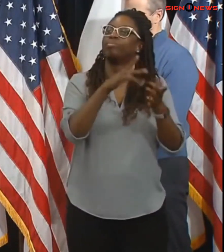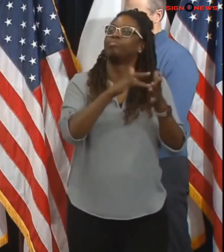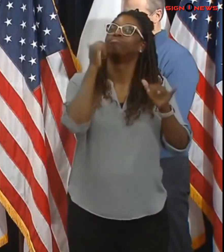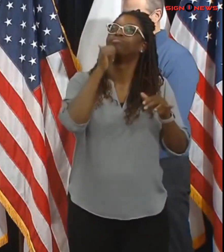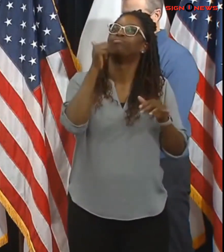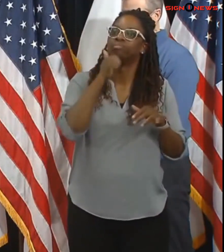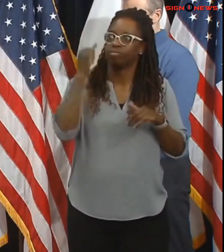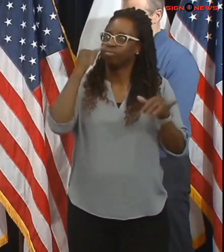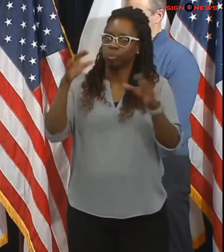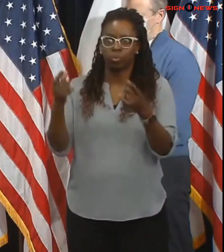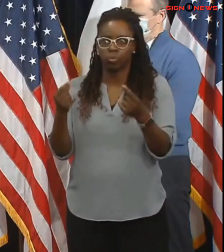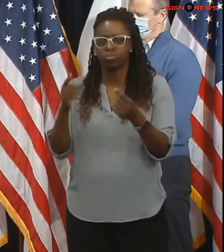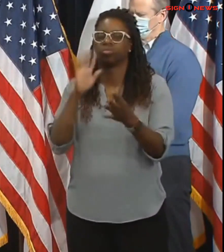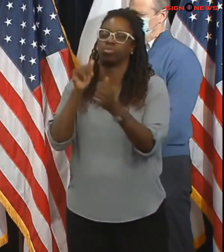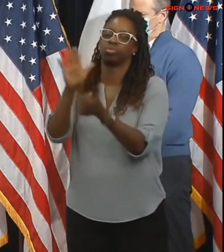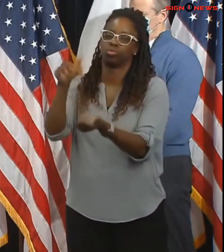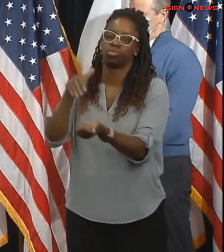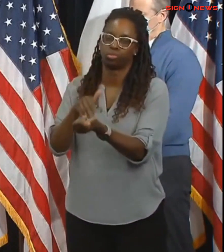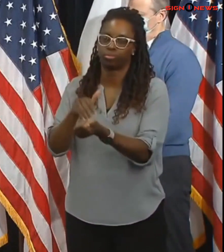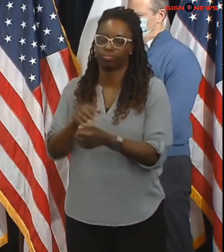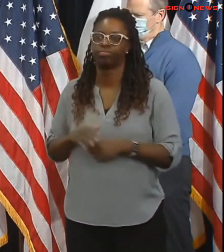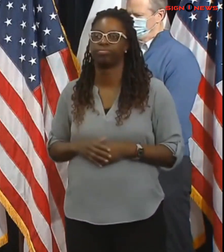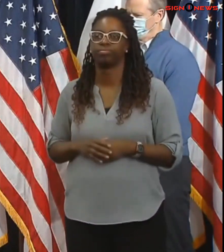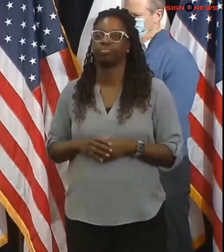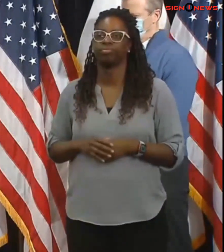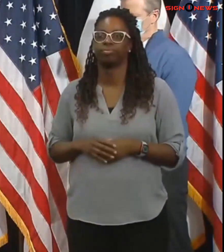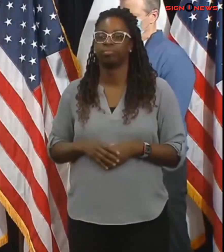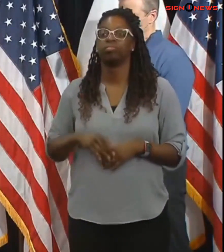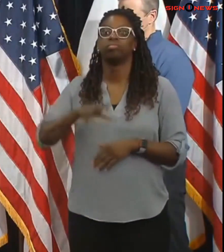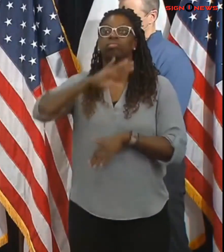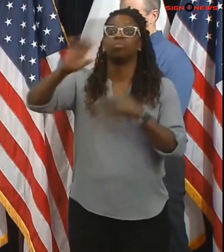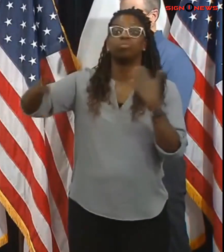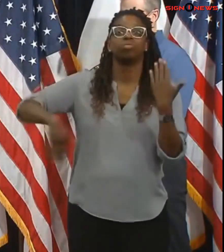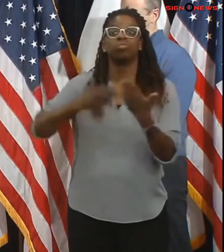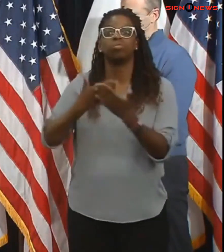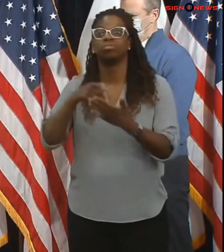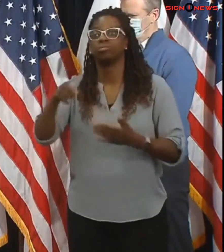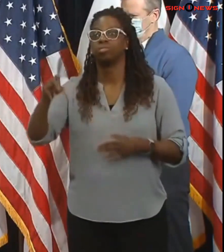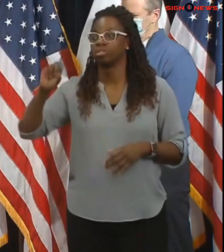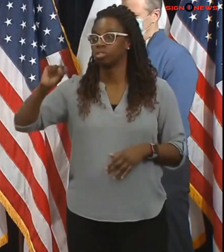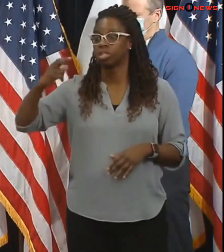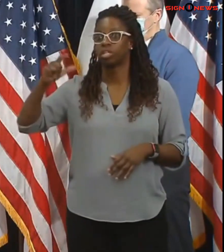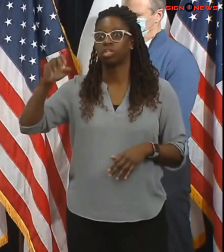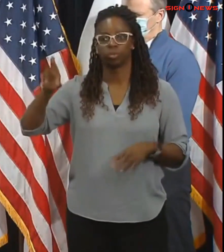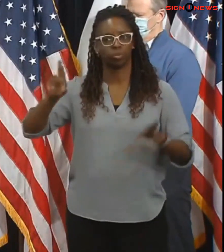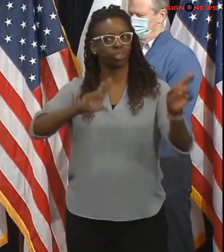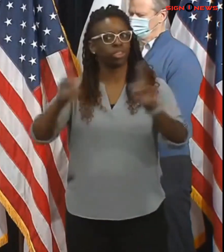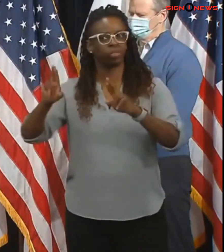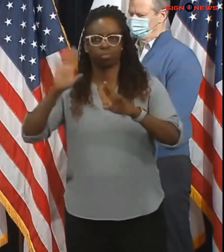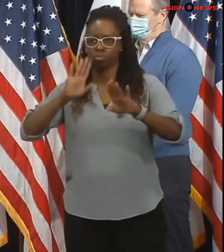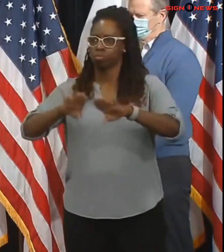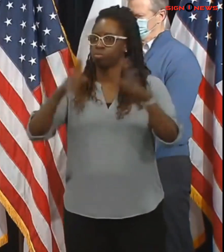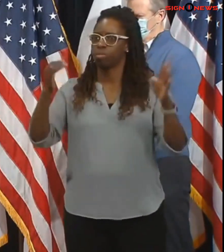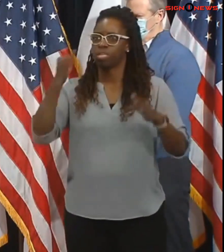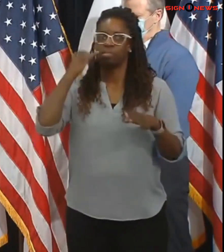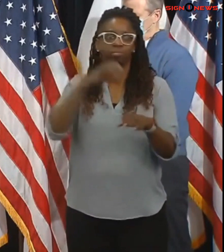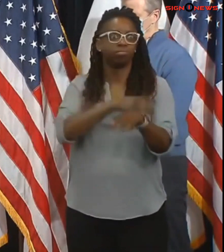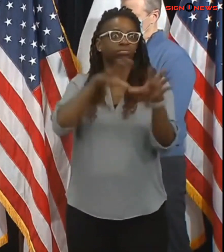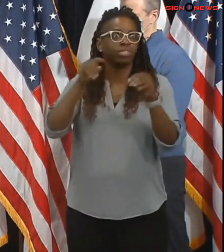area all shelters should be accessible and able to support individuals with disabilities ensure your smoke and carbon